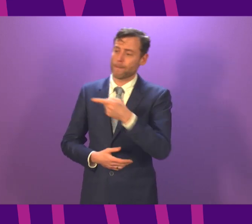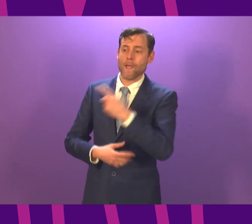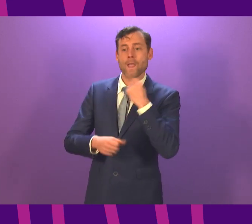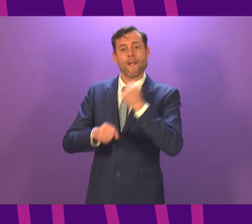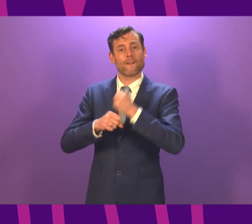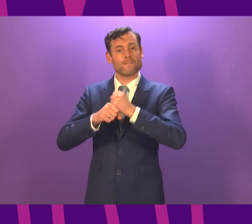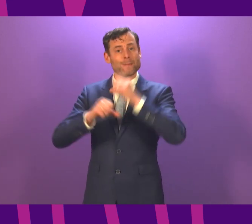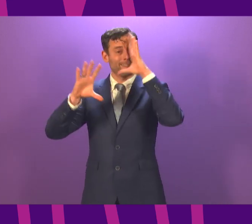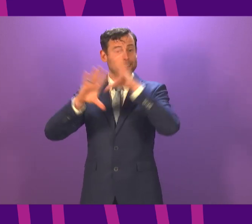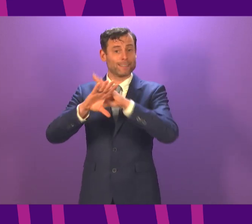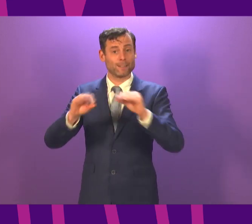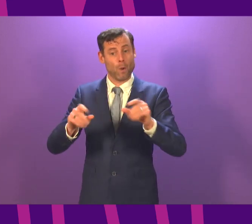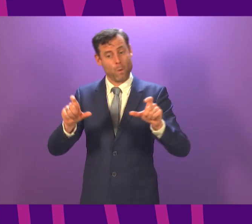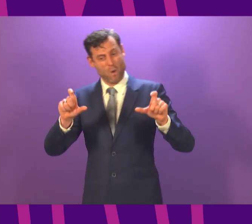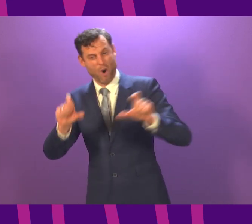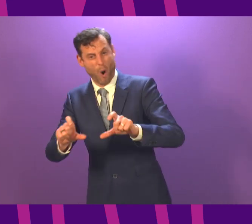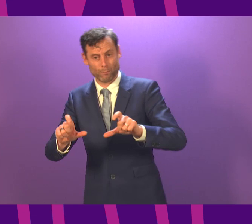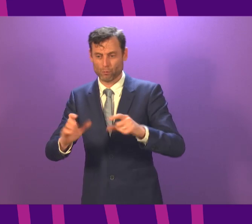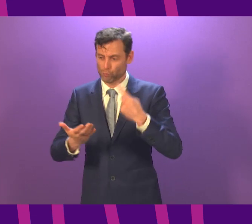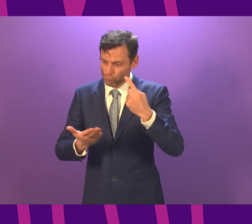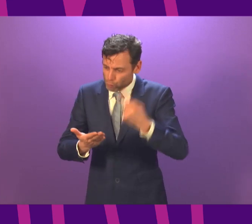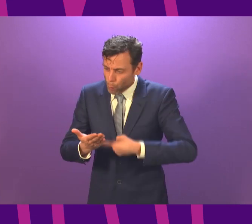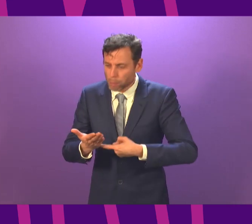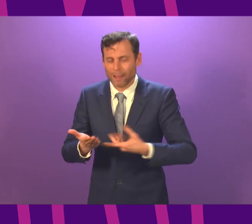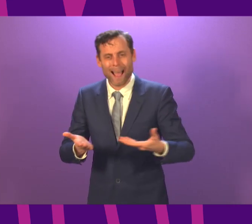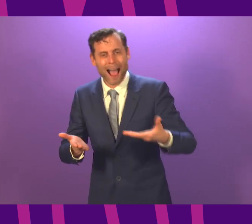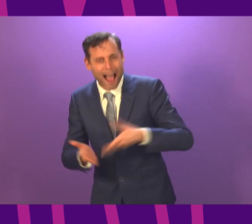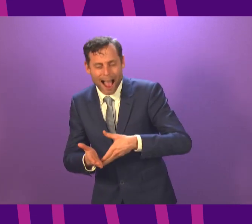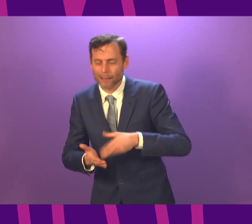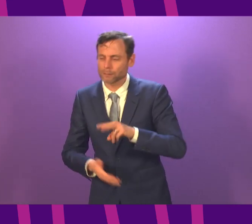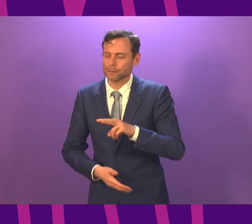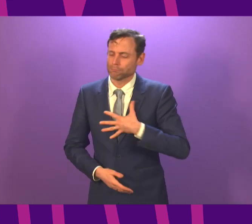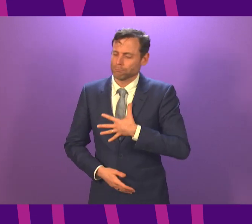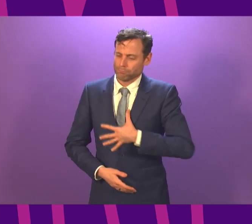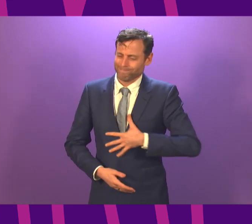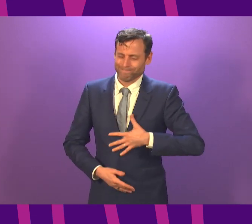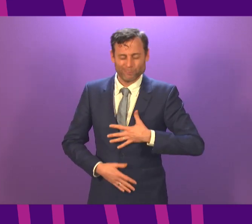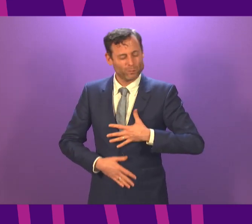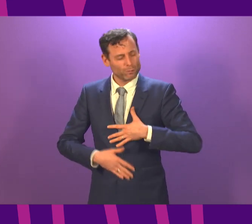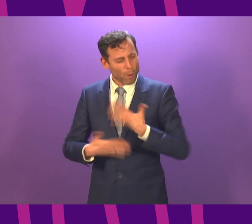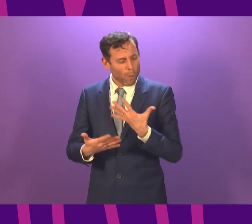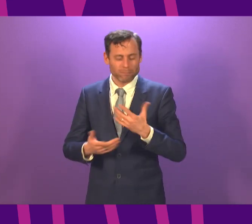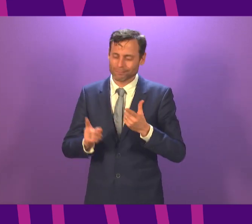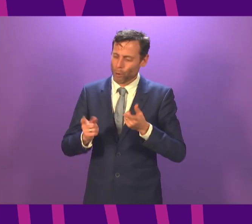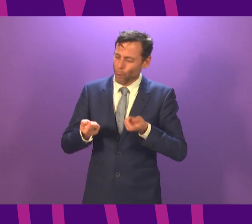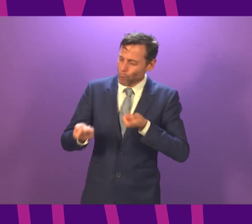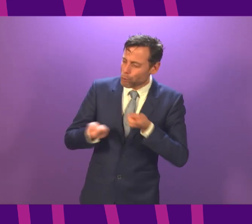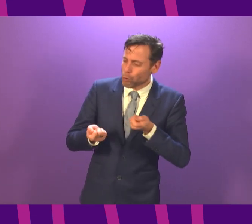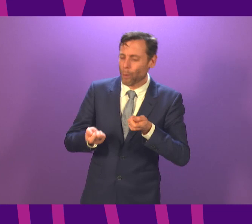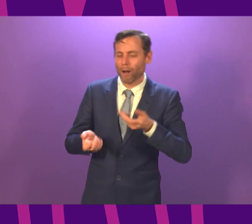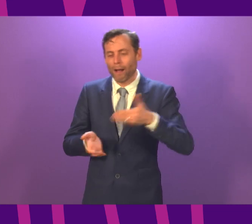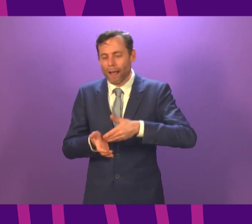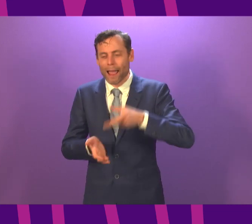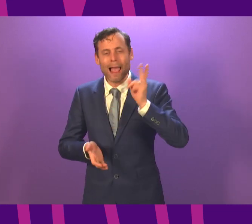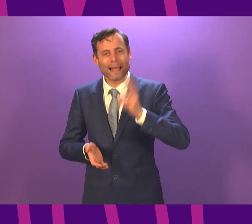everyone will find regrettable, but I think the vast majority of people will recognise are necessary. But with schools closing for